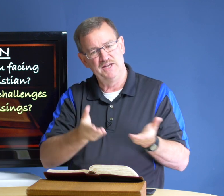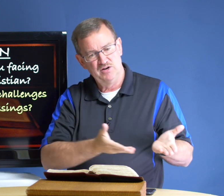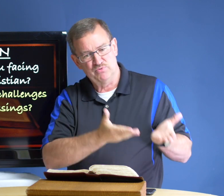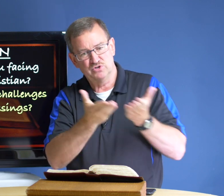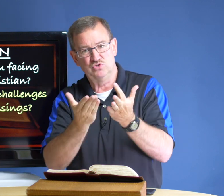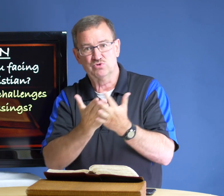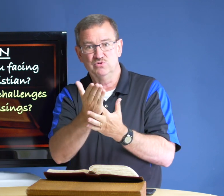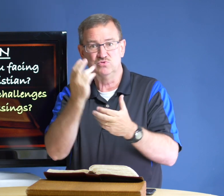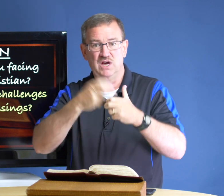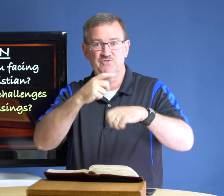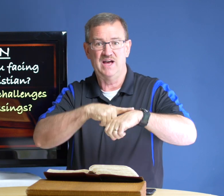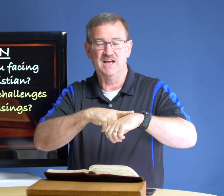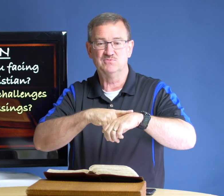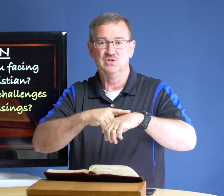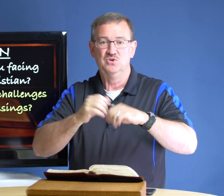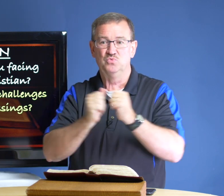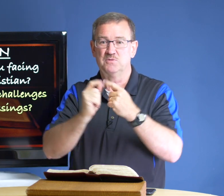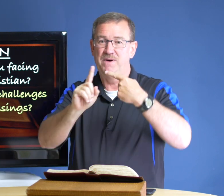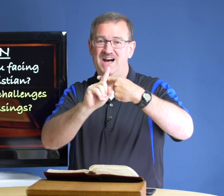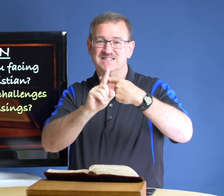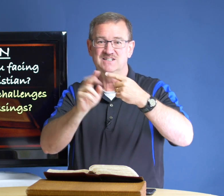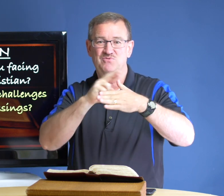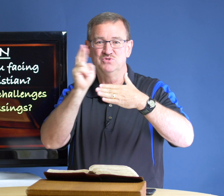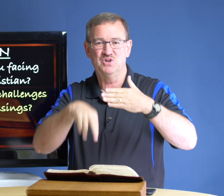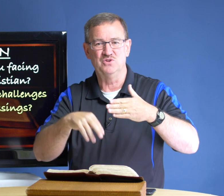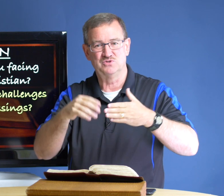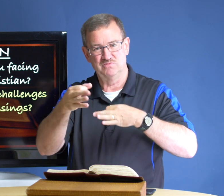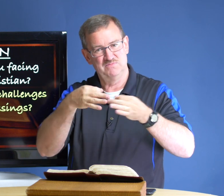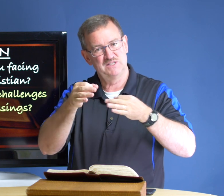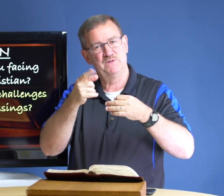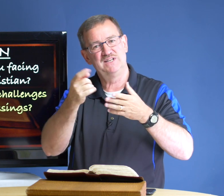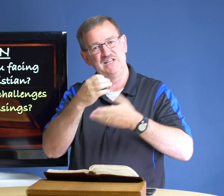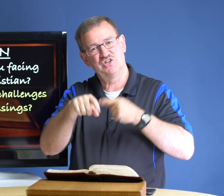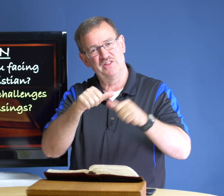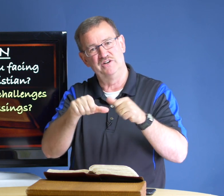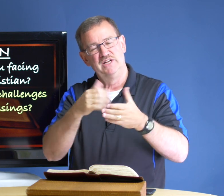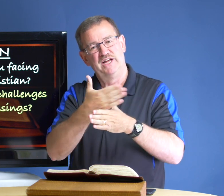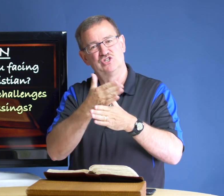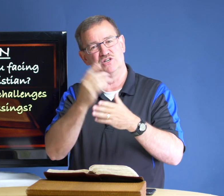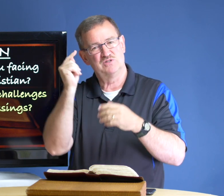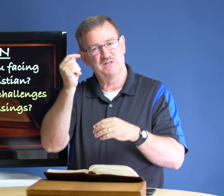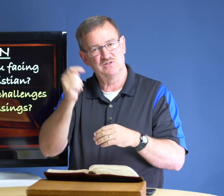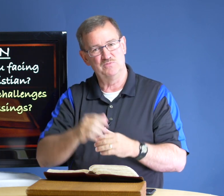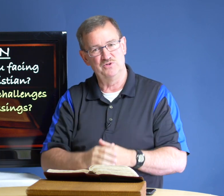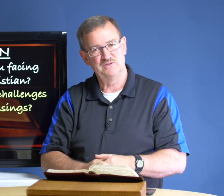brought you through tough times with positive results explain to each other and share some testimonies